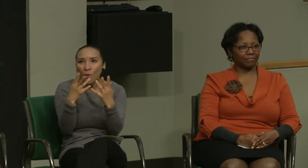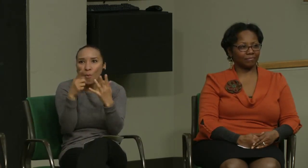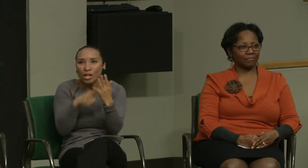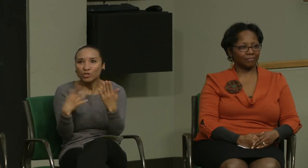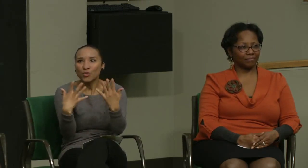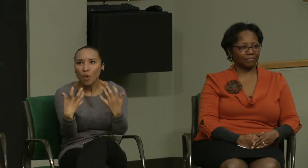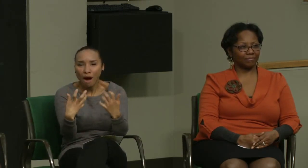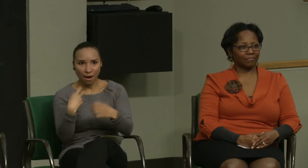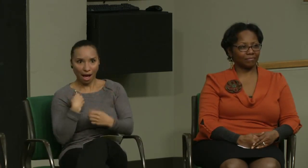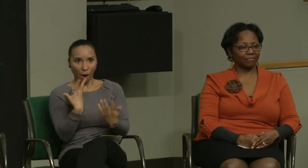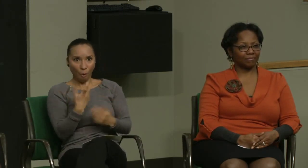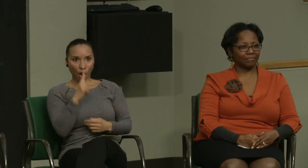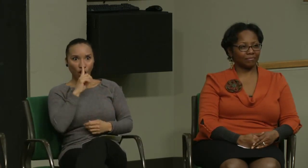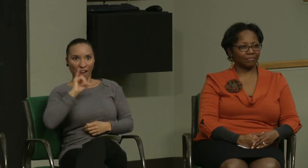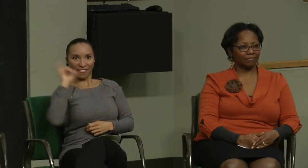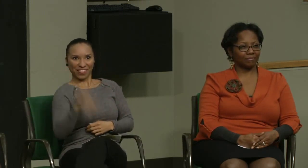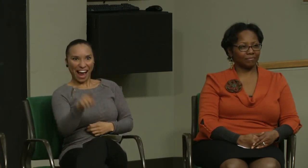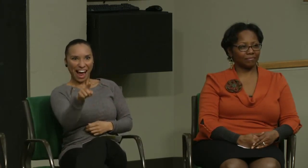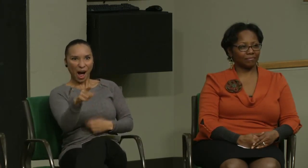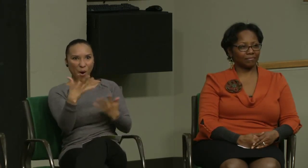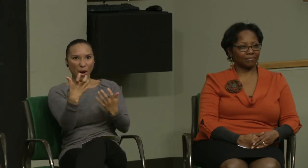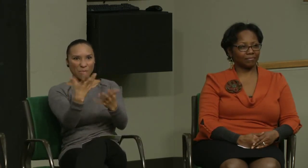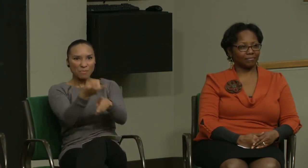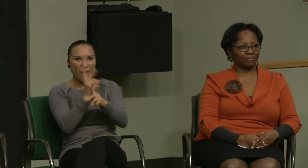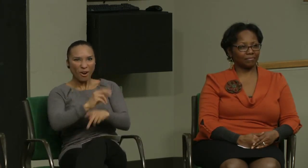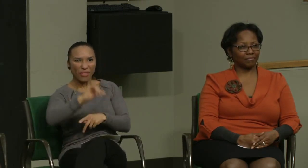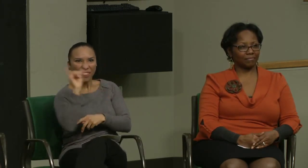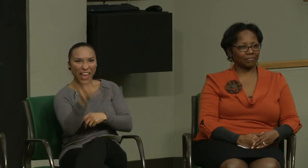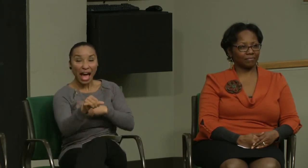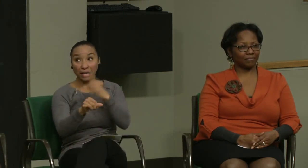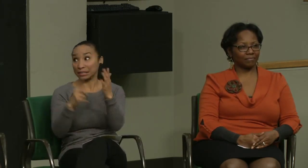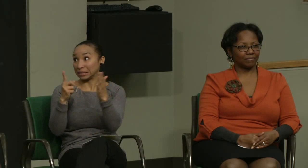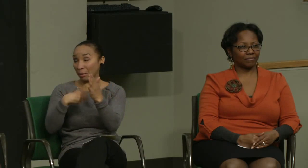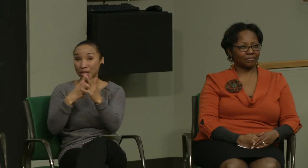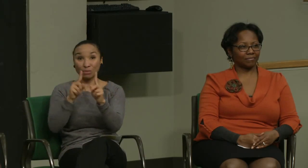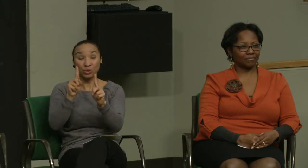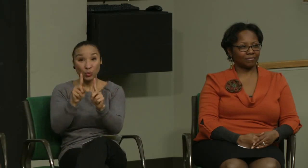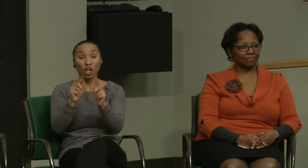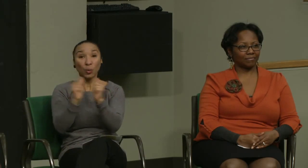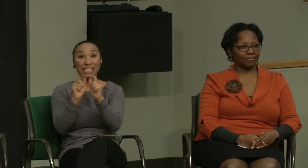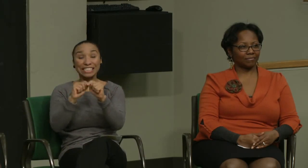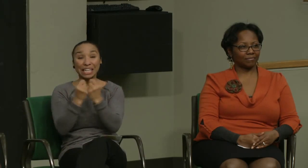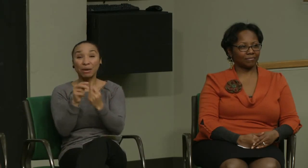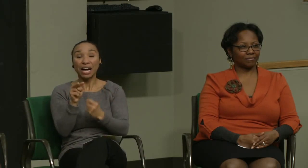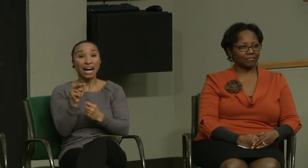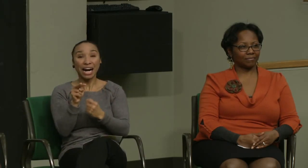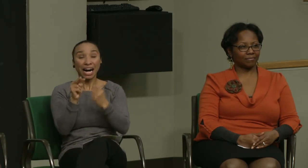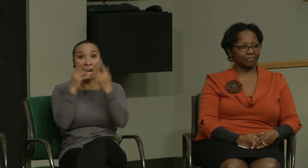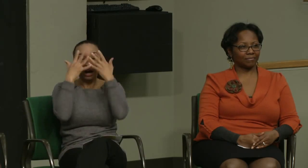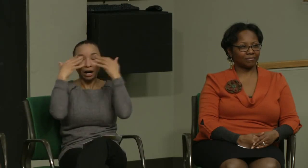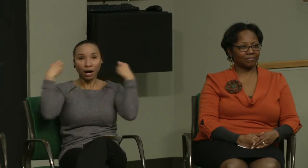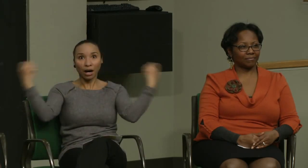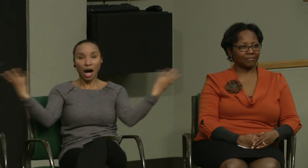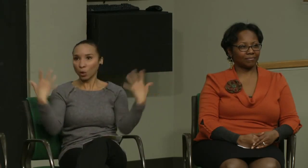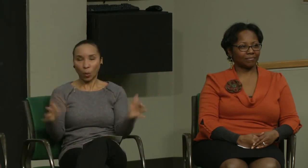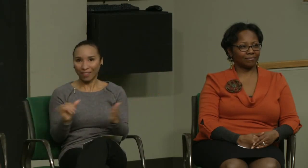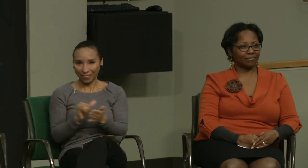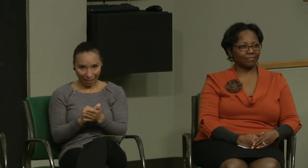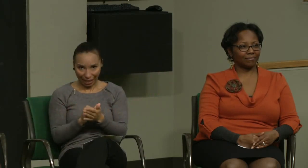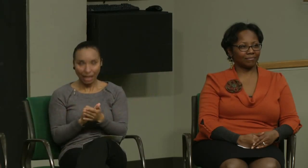you have to think about it what is it that you're looking for you might say wow I admire this in another person they have that skill maybe I can get that from them you